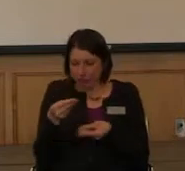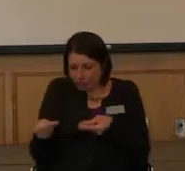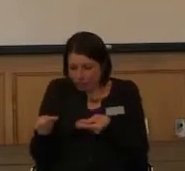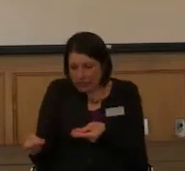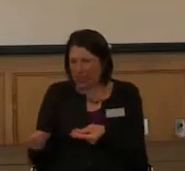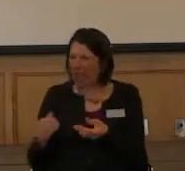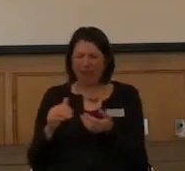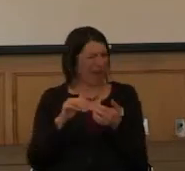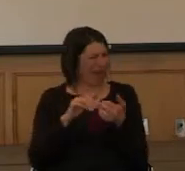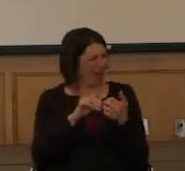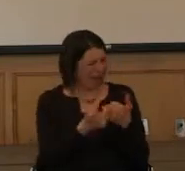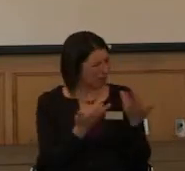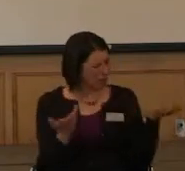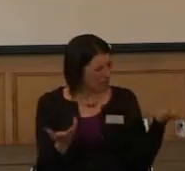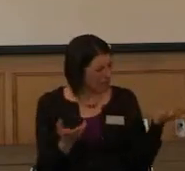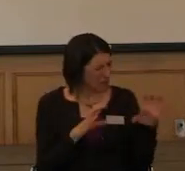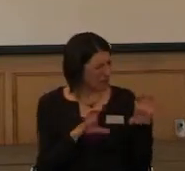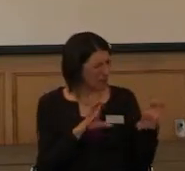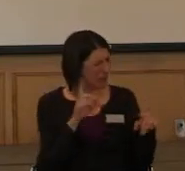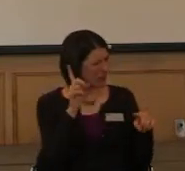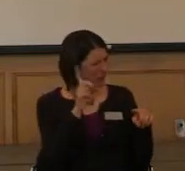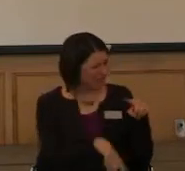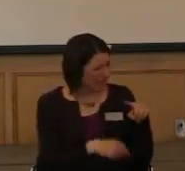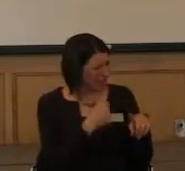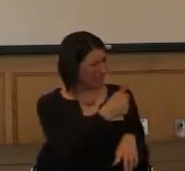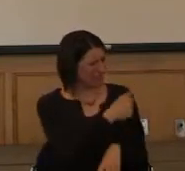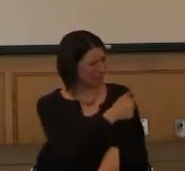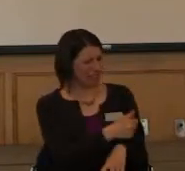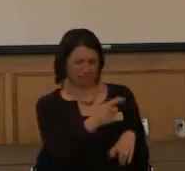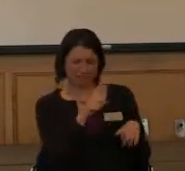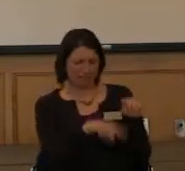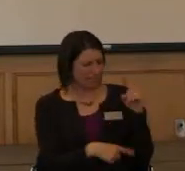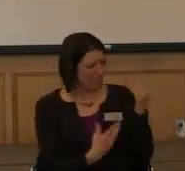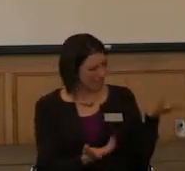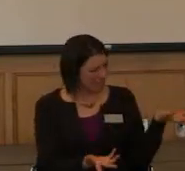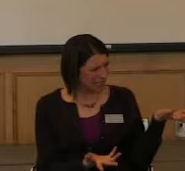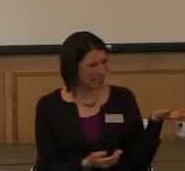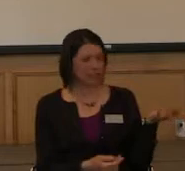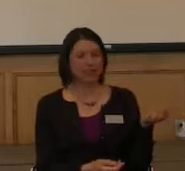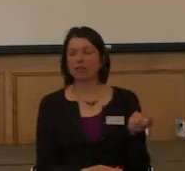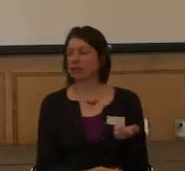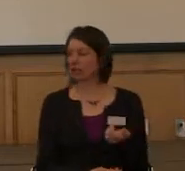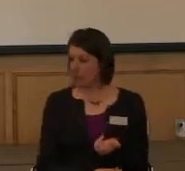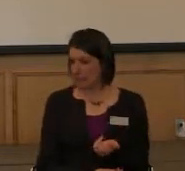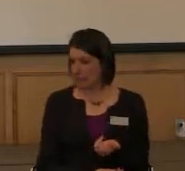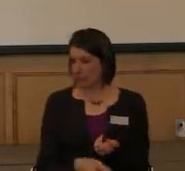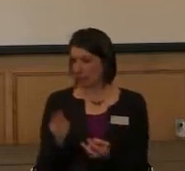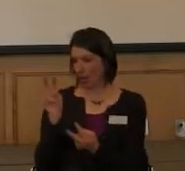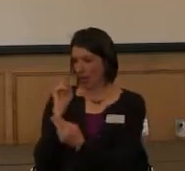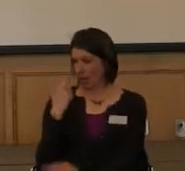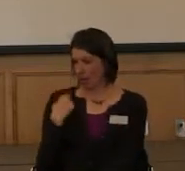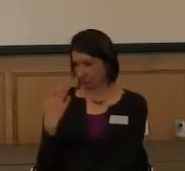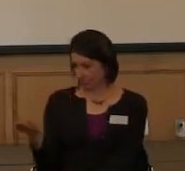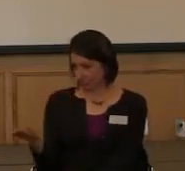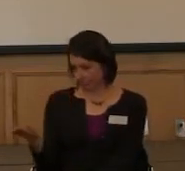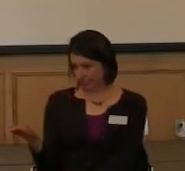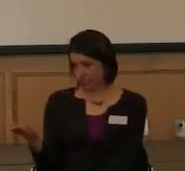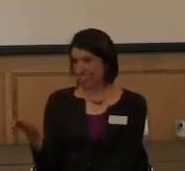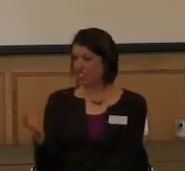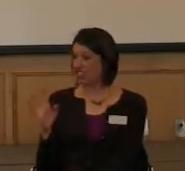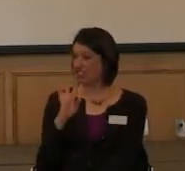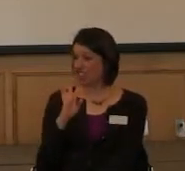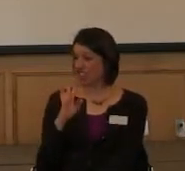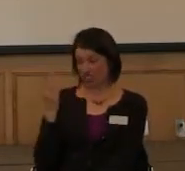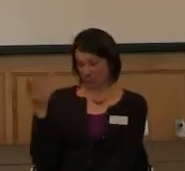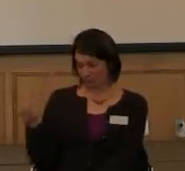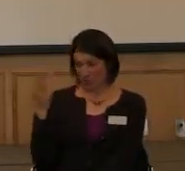know, how do you expect to do that when you can't even physically do it? And I just looked him in the eye and said, have you ever heard of something called a